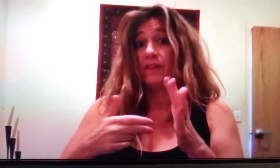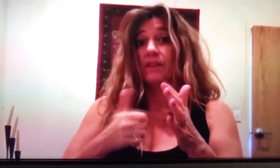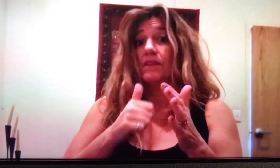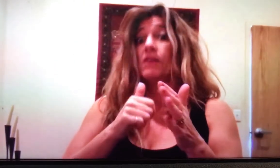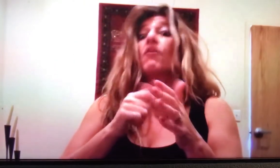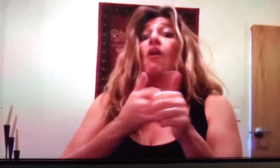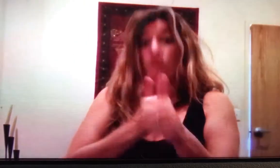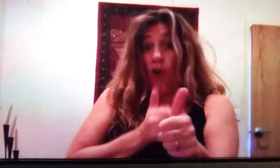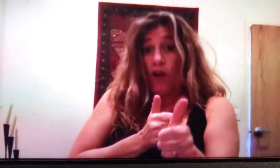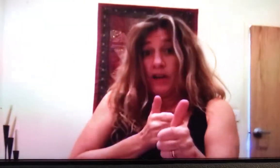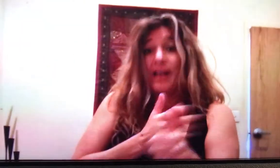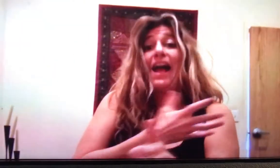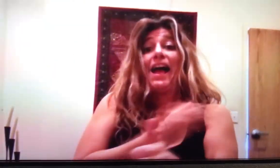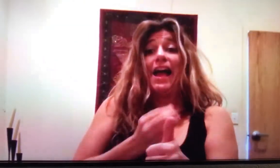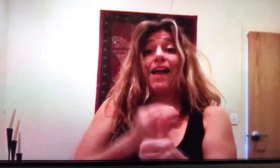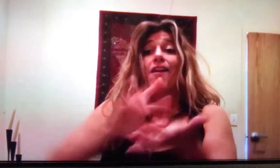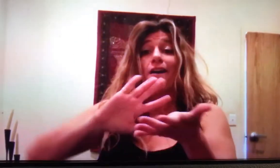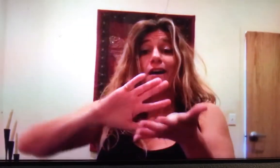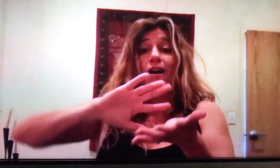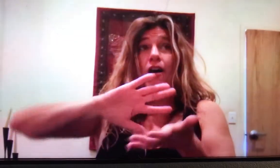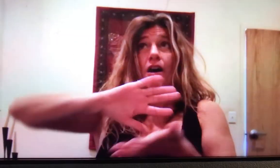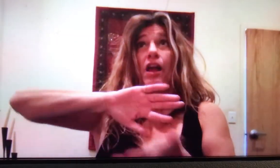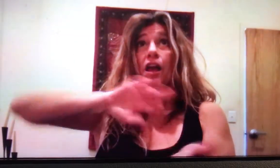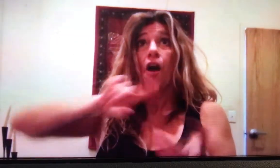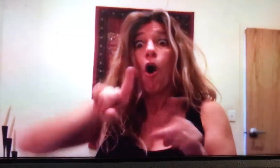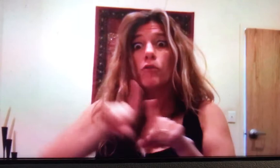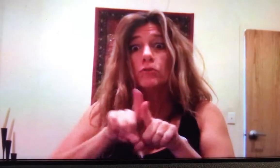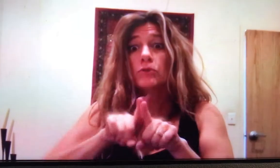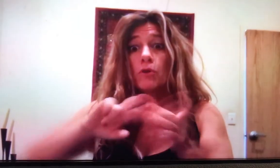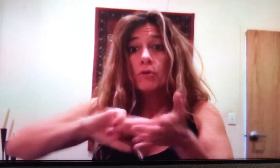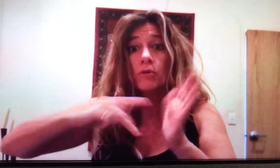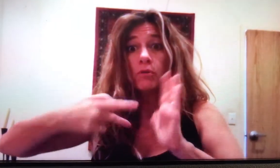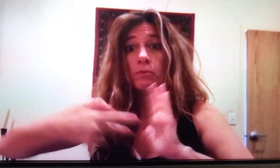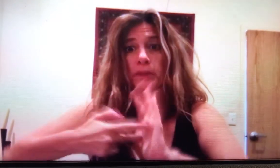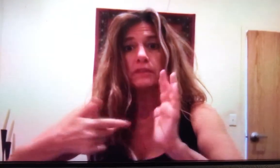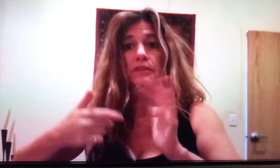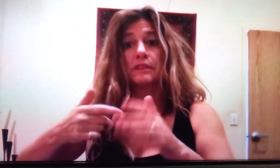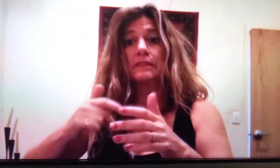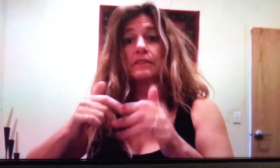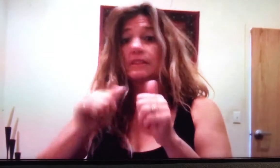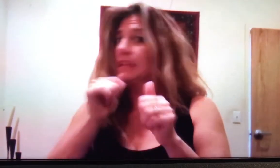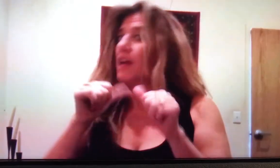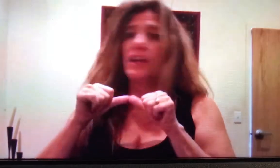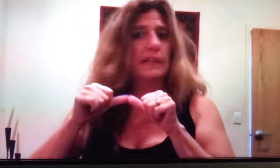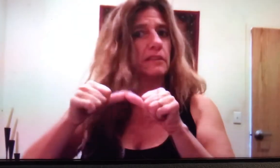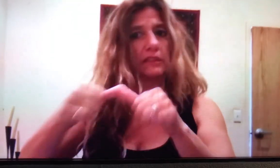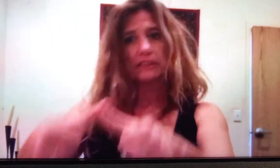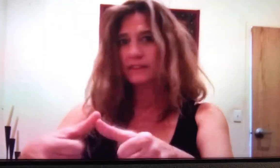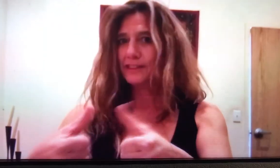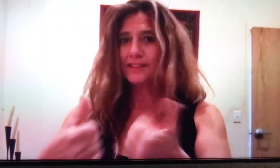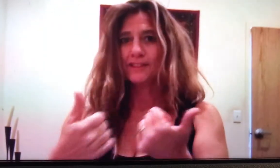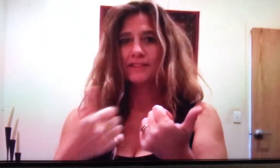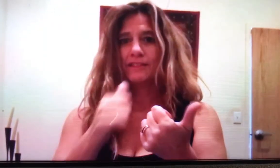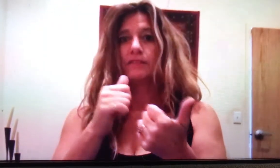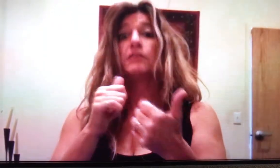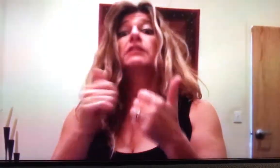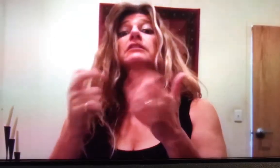Because avoidant means, avoidant and it also means inconsistent, not consistent.